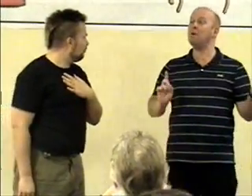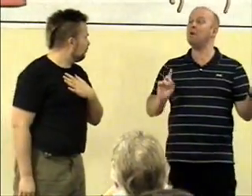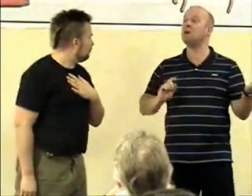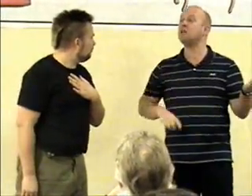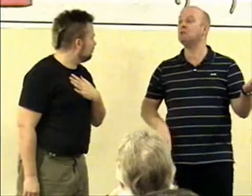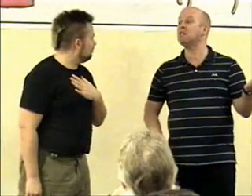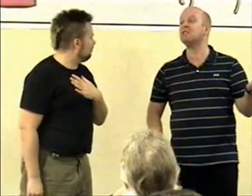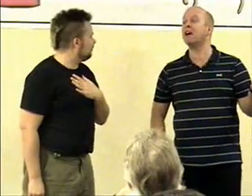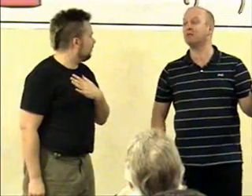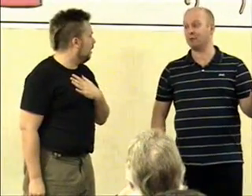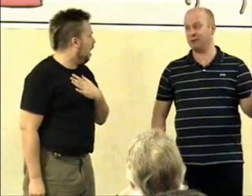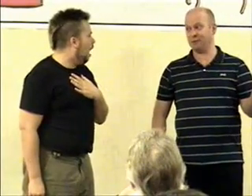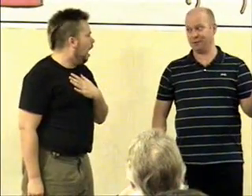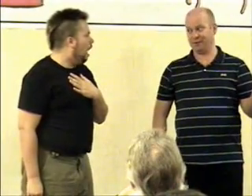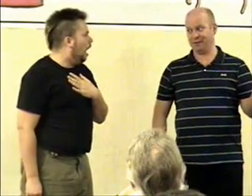Only when you weren't around, of course.